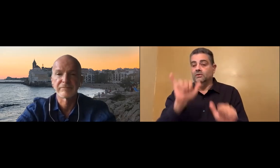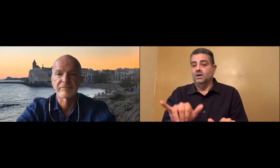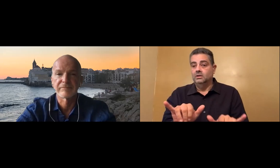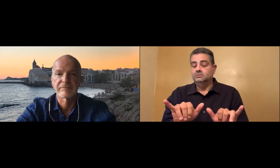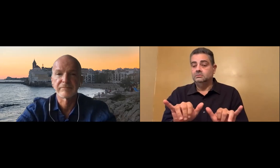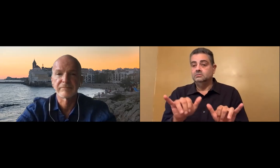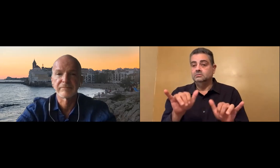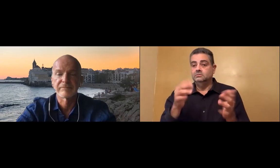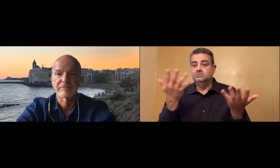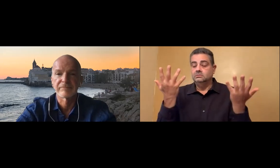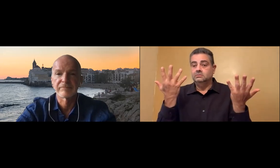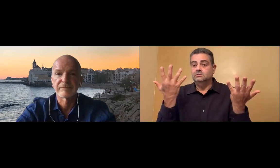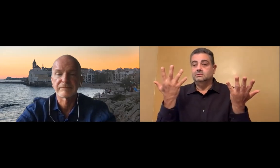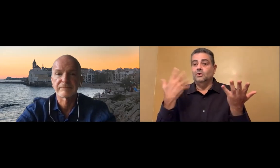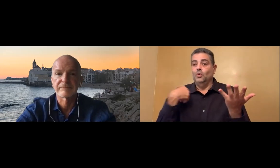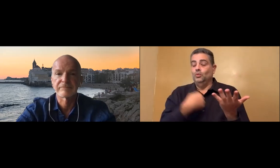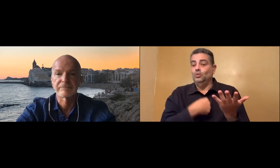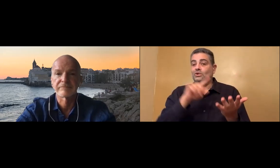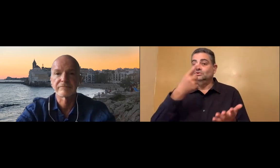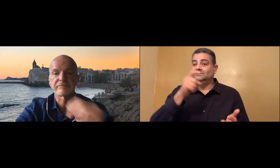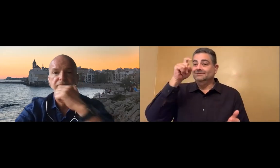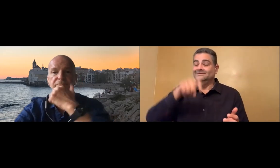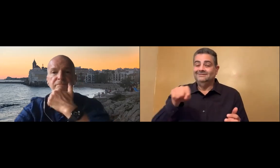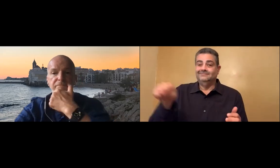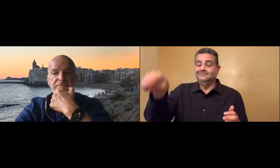The software is already compatible with that technology.